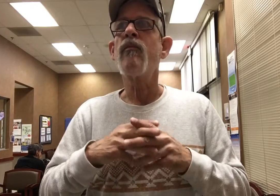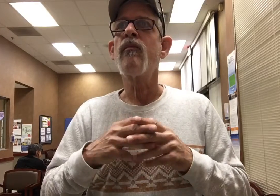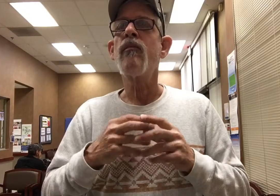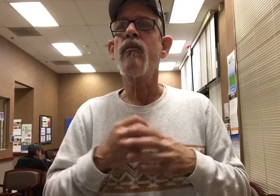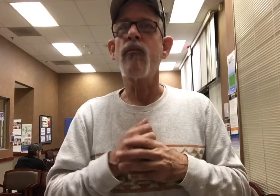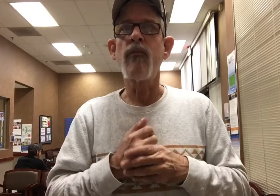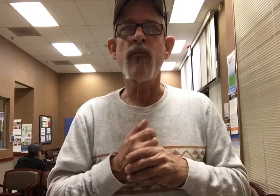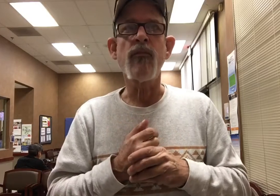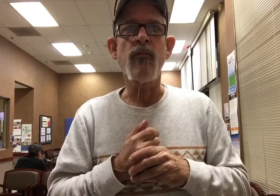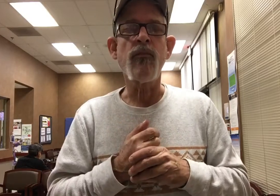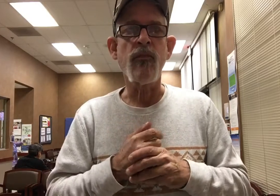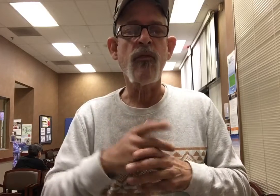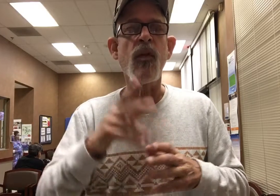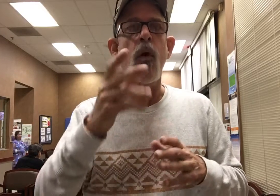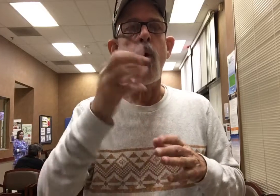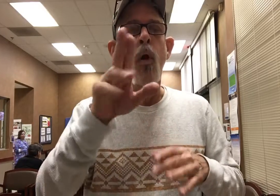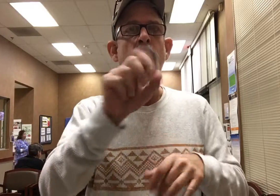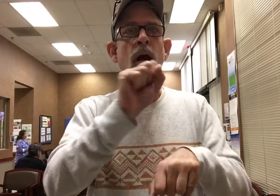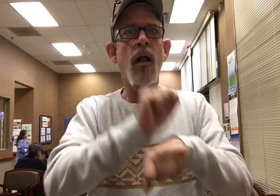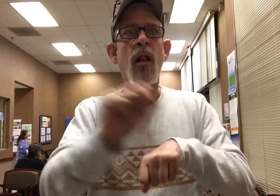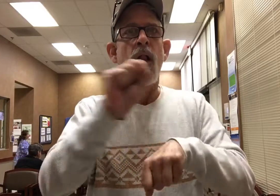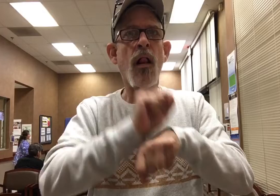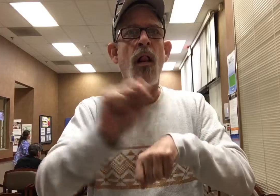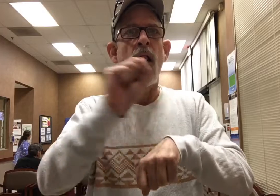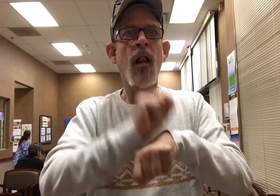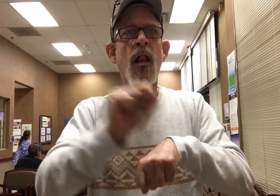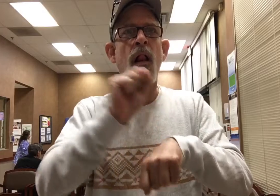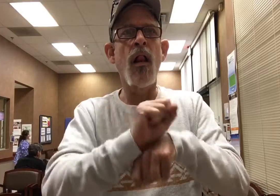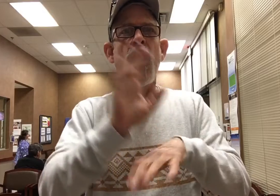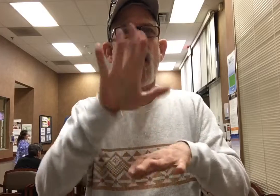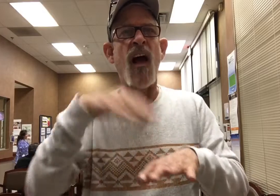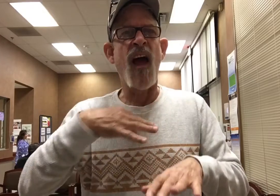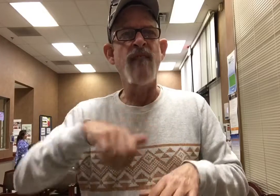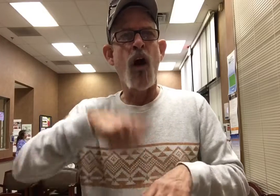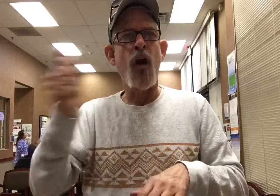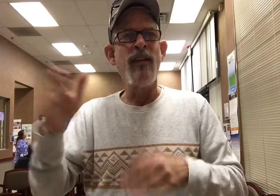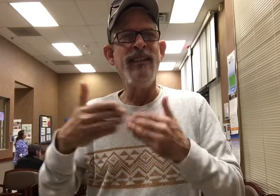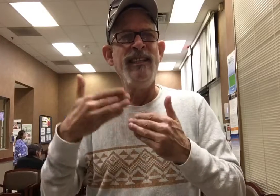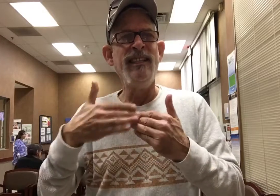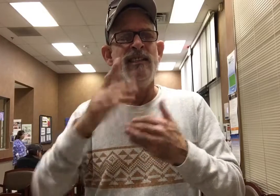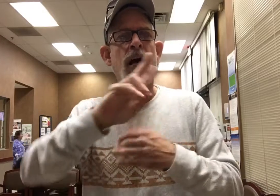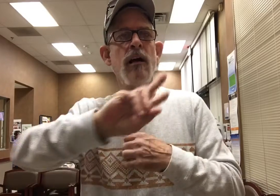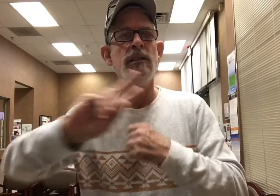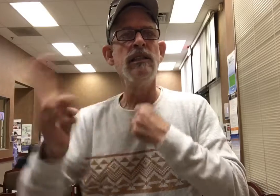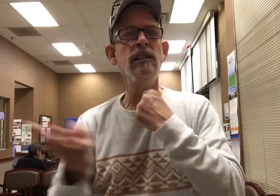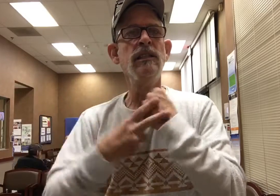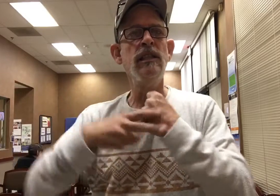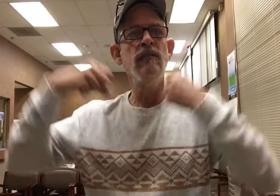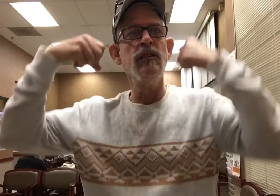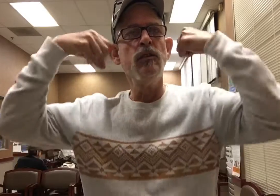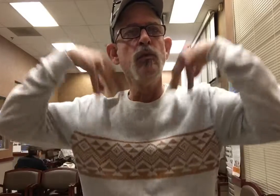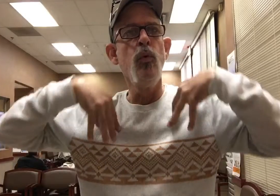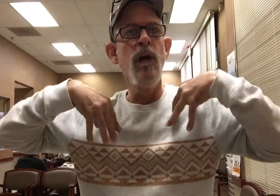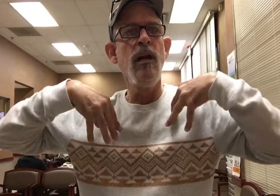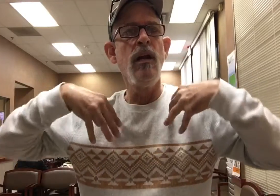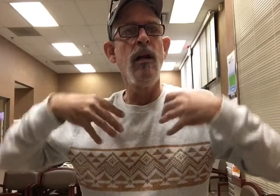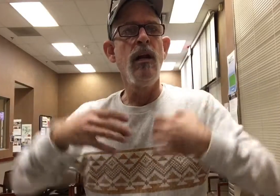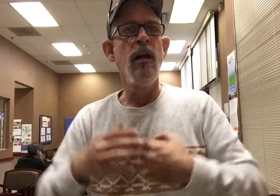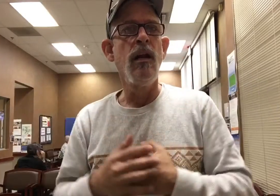There's nothing on the butcher shop like that. We got a bottle back there, a kind of And they eat here, great sausages. Where get sandwiches, I'm gonna get here.